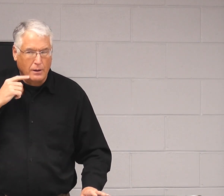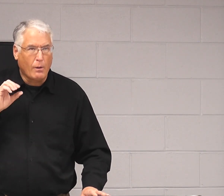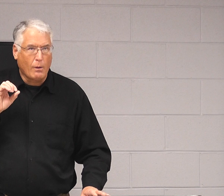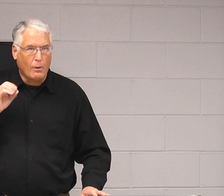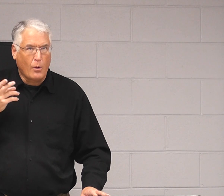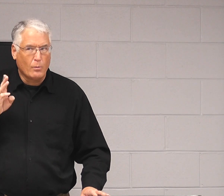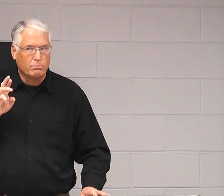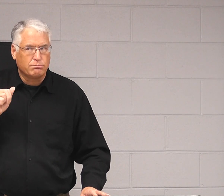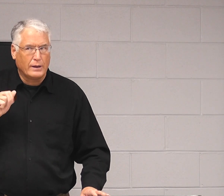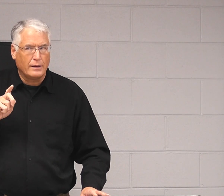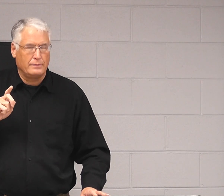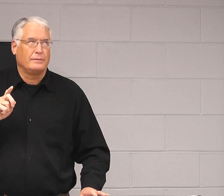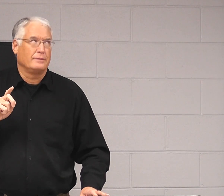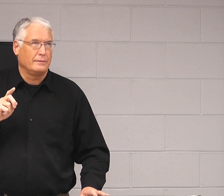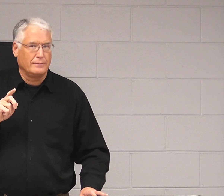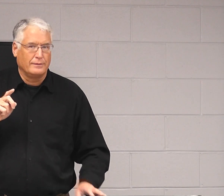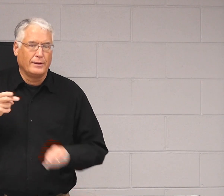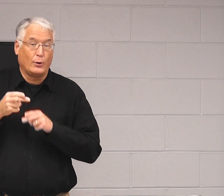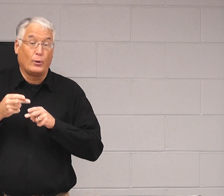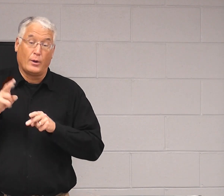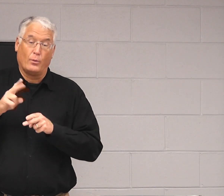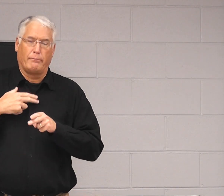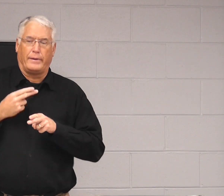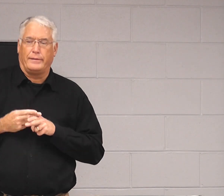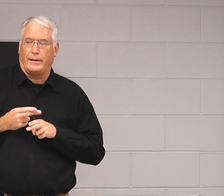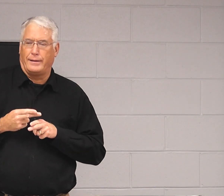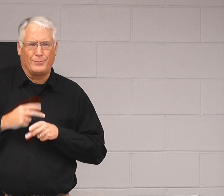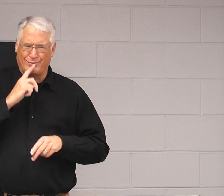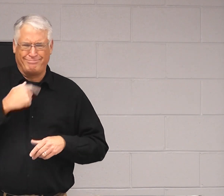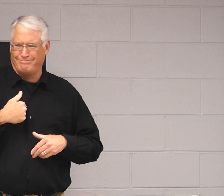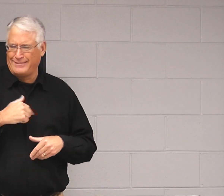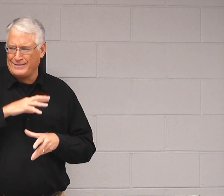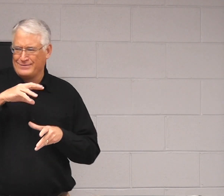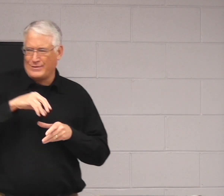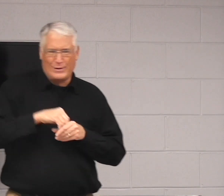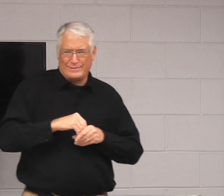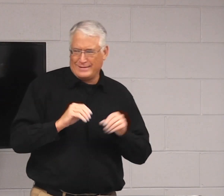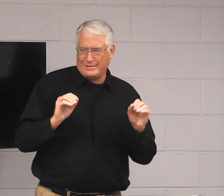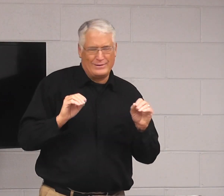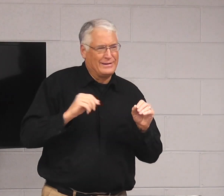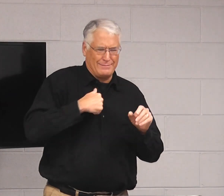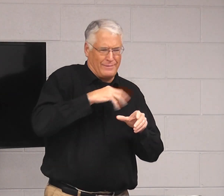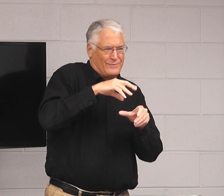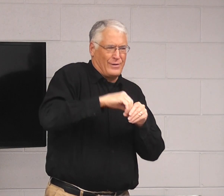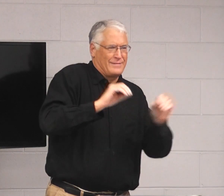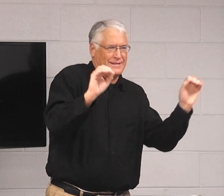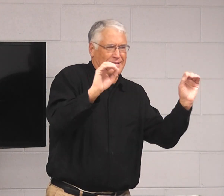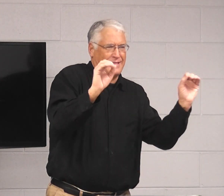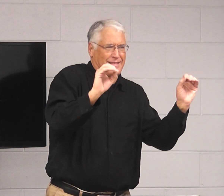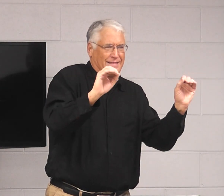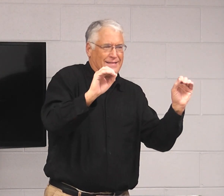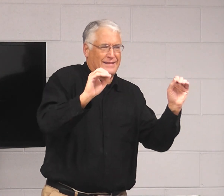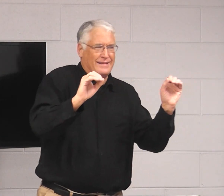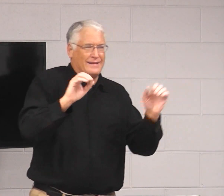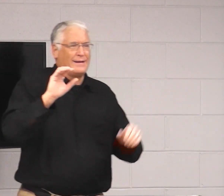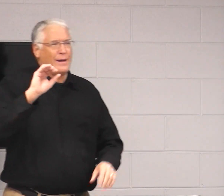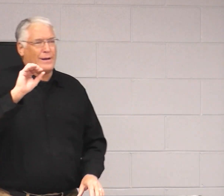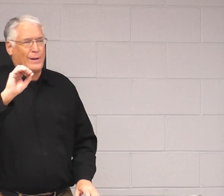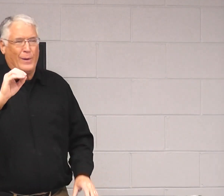And I thought, would they say that? Would they say, Oh, Brad? They're calling my name. But, I was not involved in anything. They would